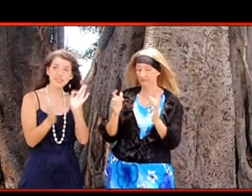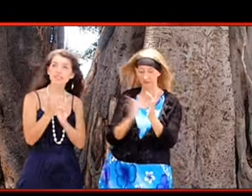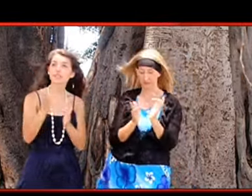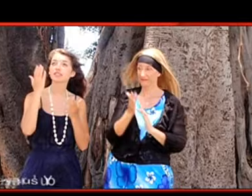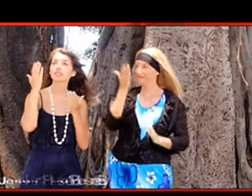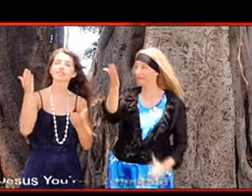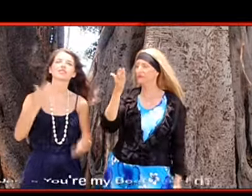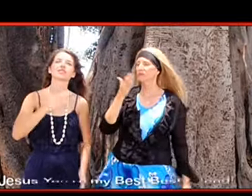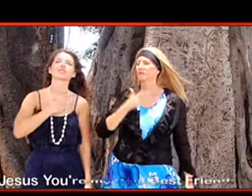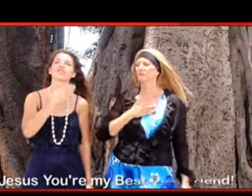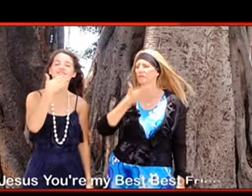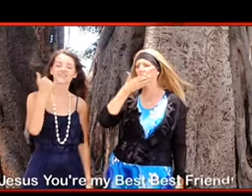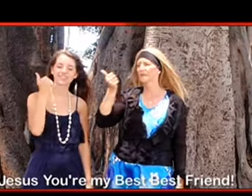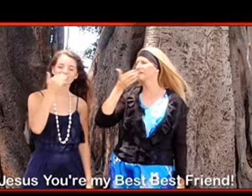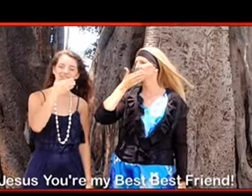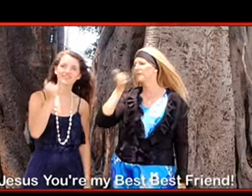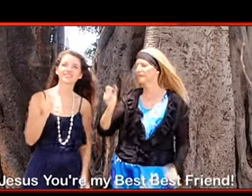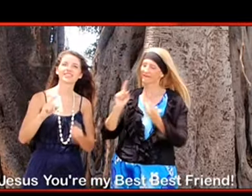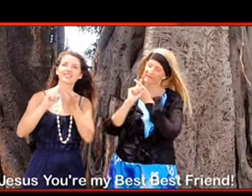Jesus, you're my best, best friend.